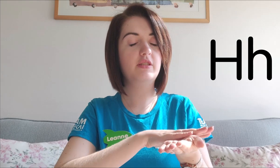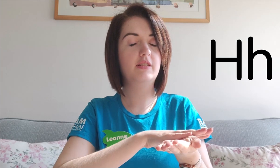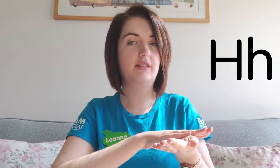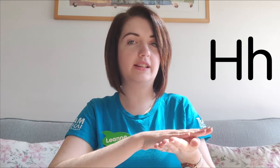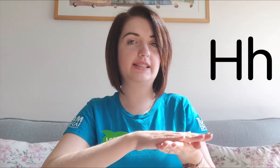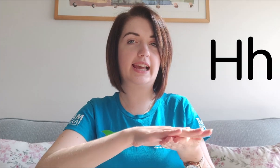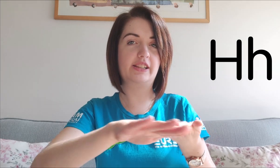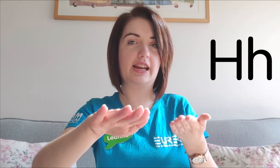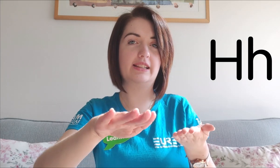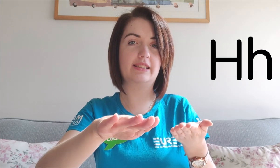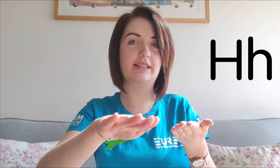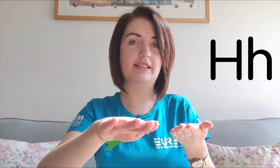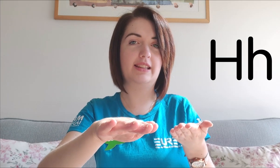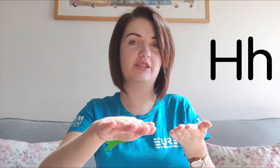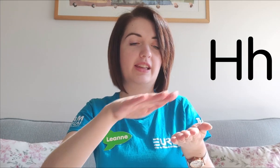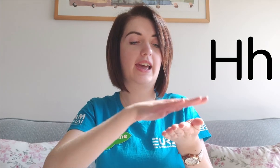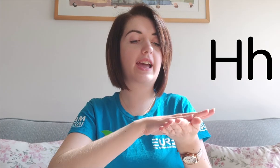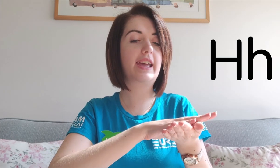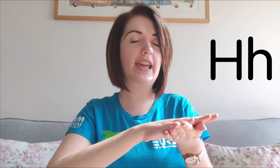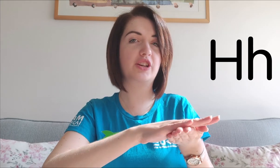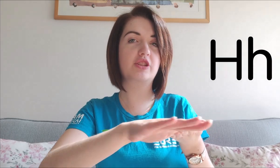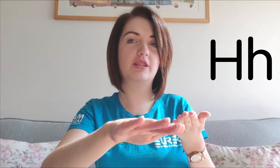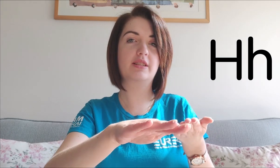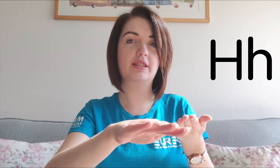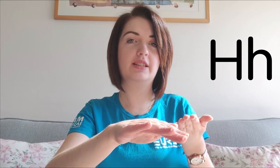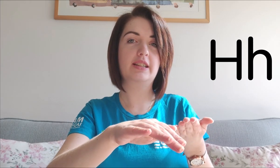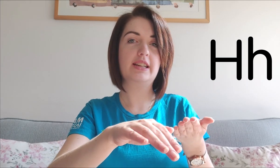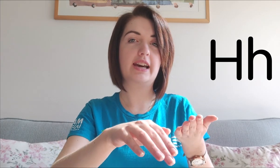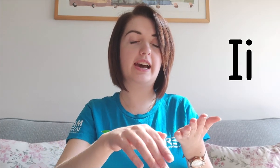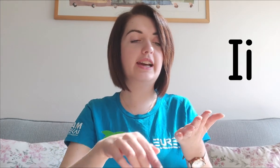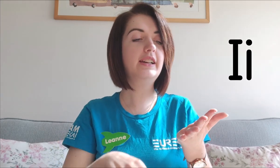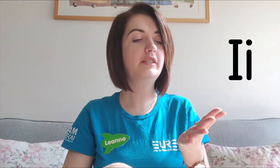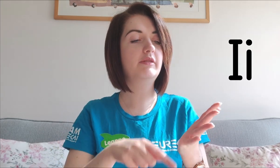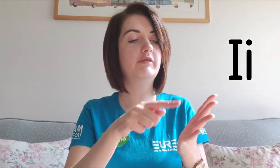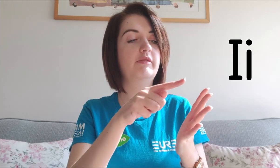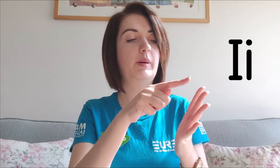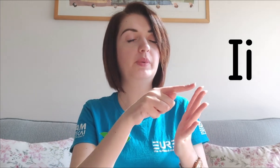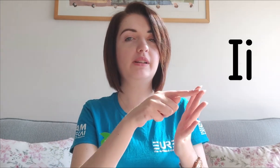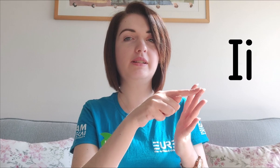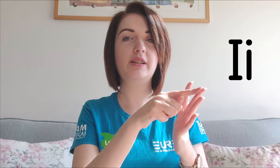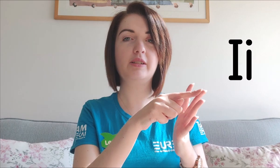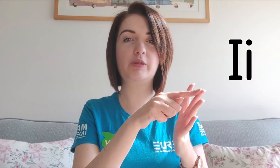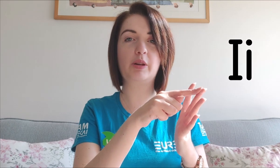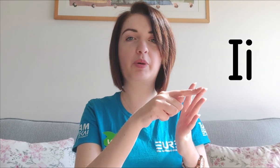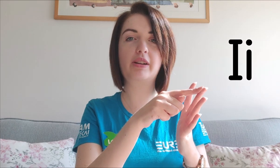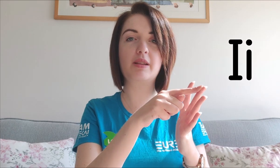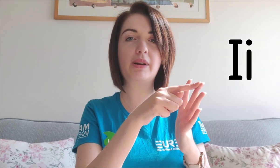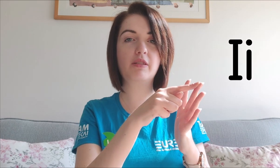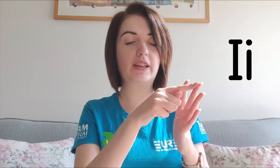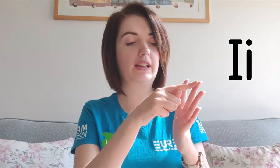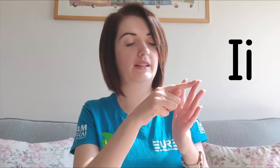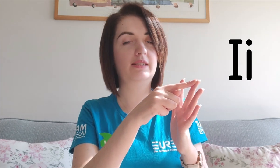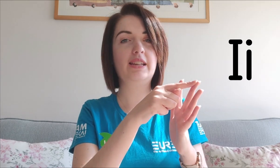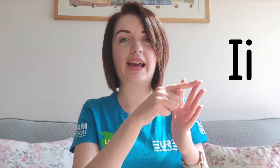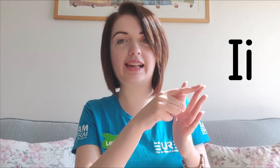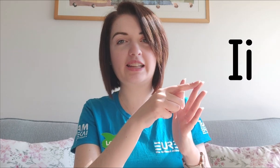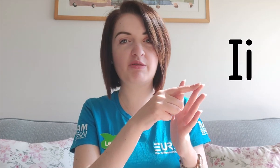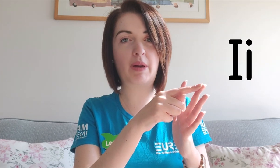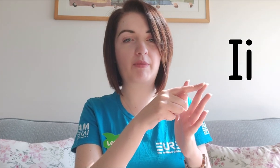H, slide your hands. Just like that. H. I, remember, I'm point to the middle finger. I like to remember